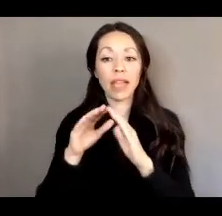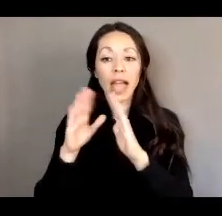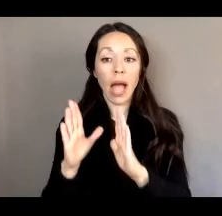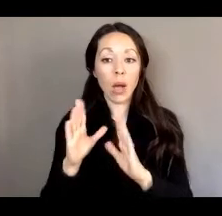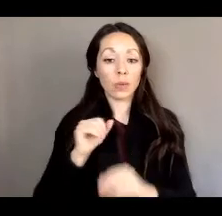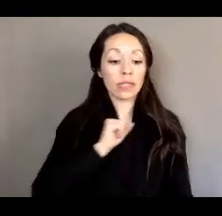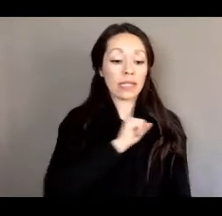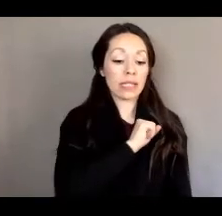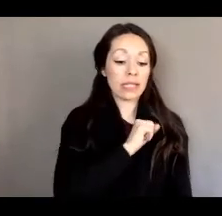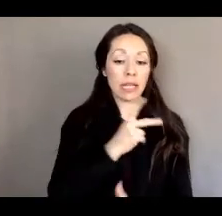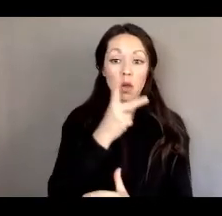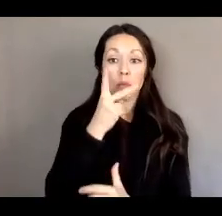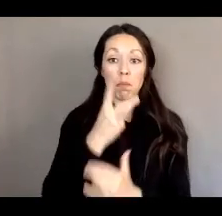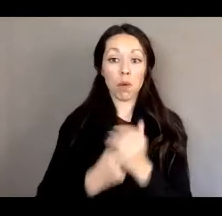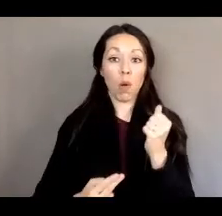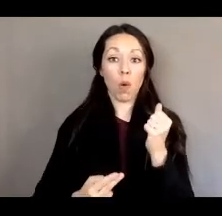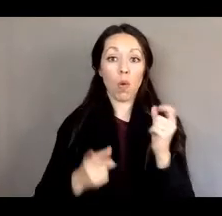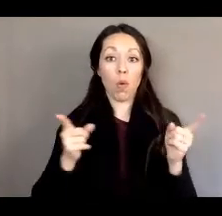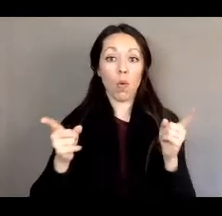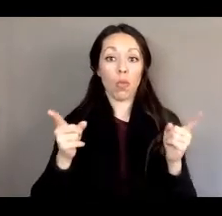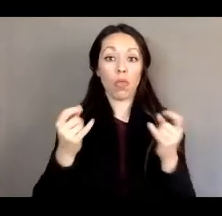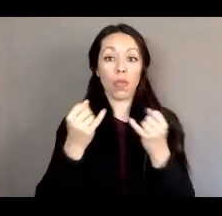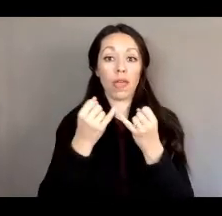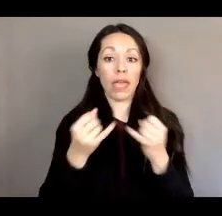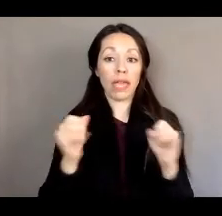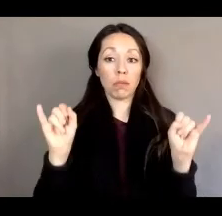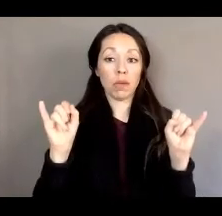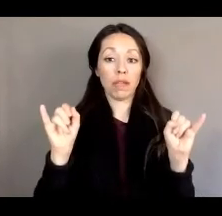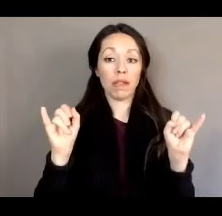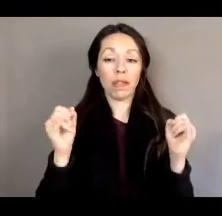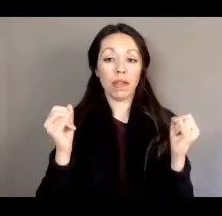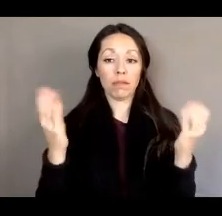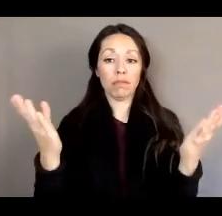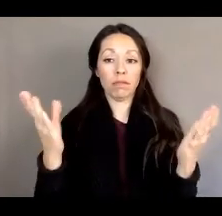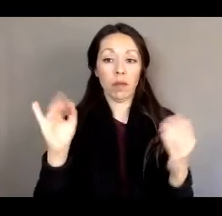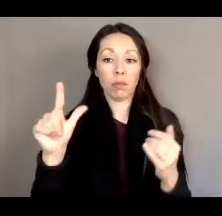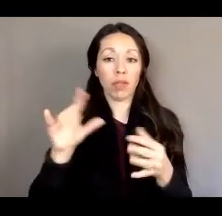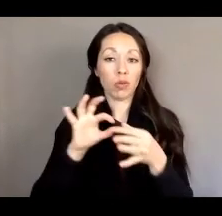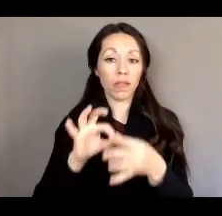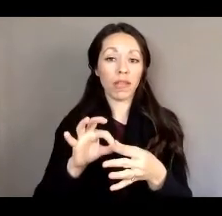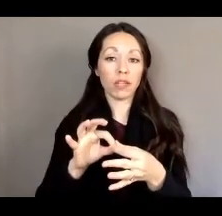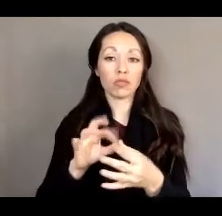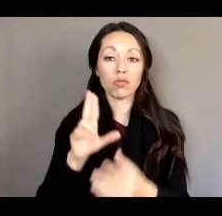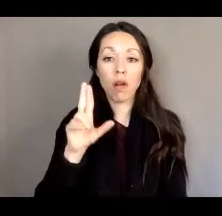the Senate both independently dropped a bill related to unemployment.